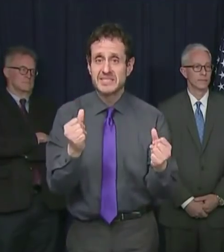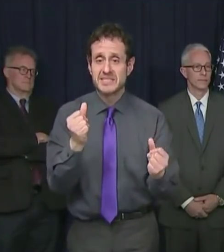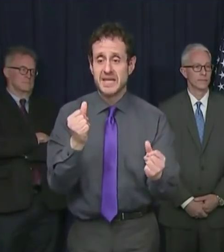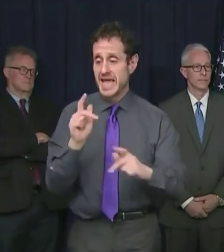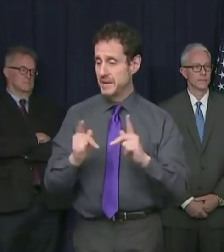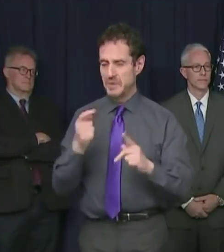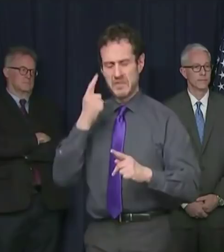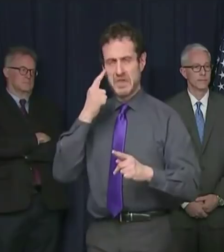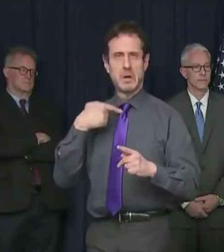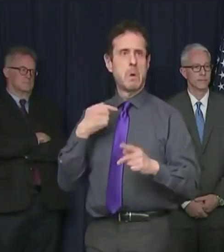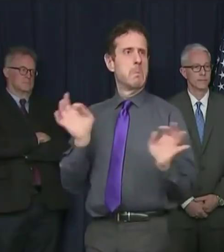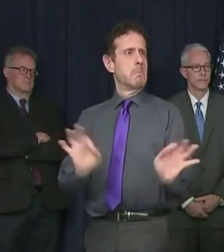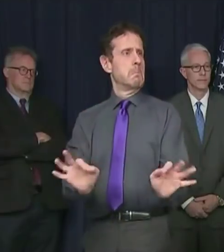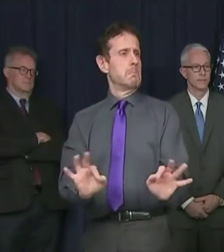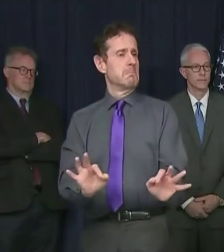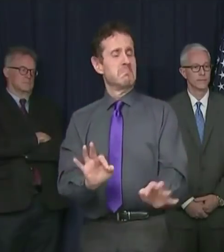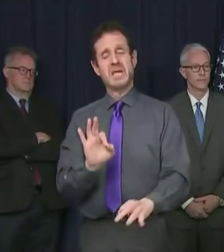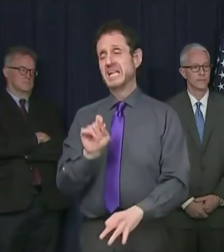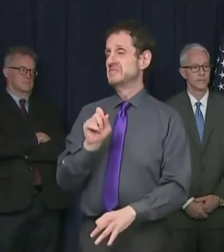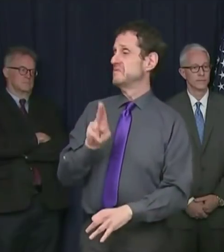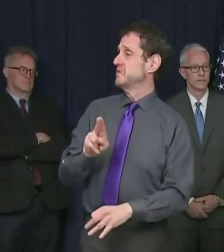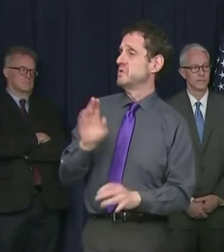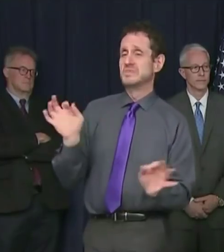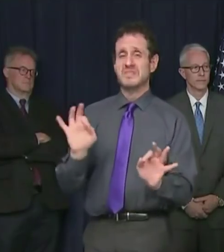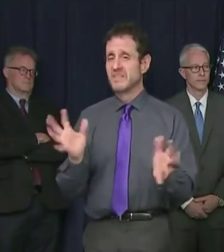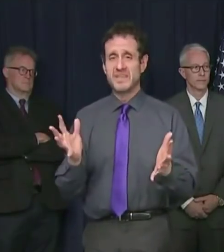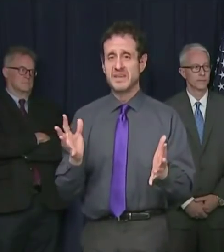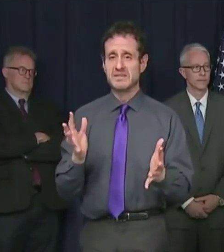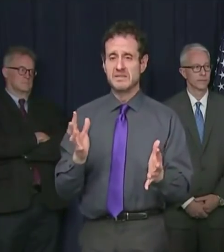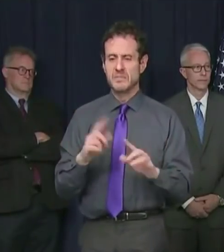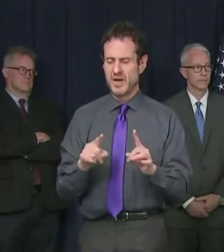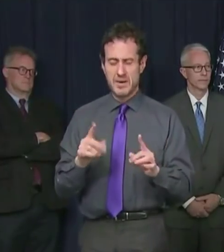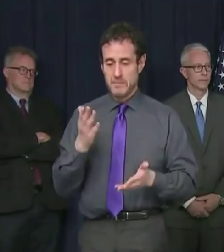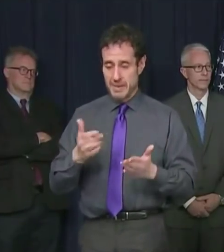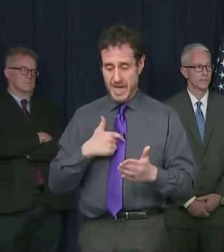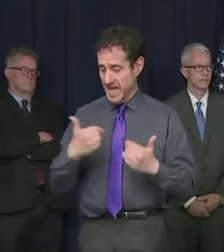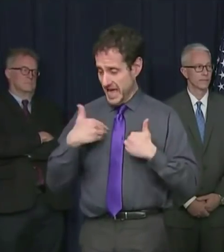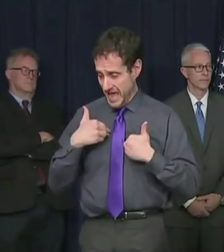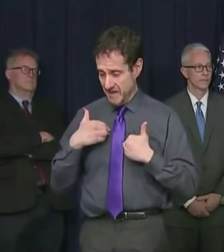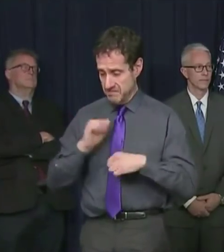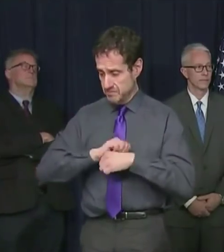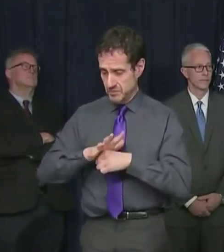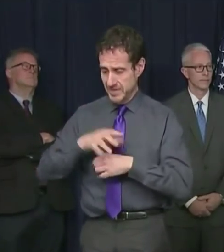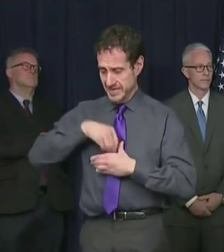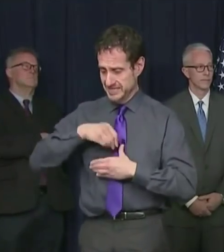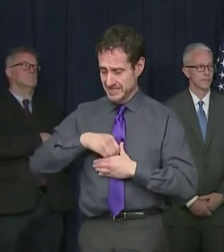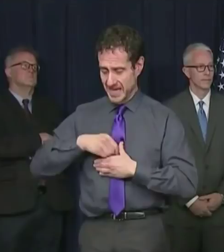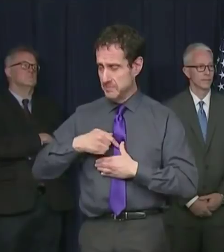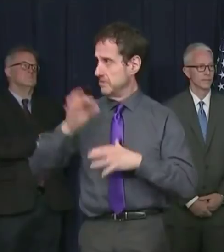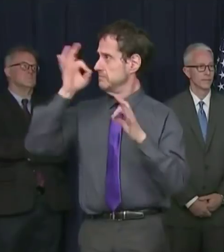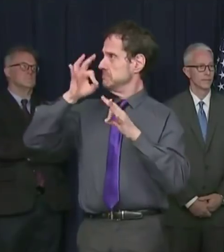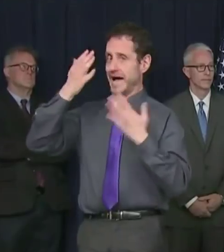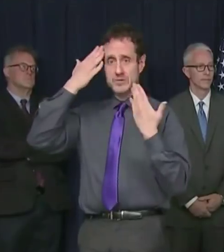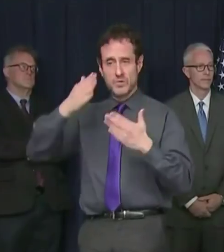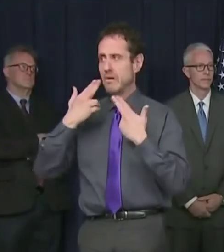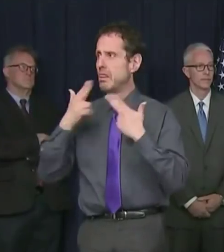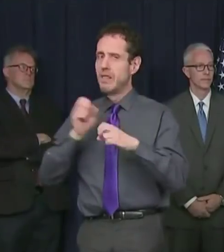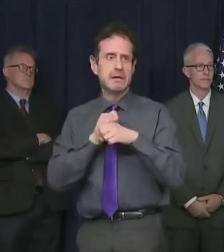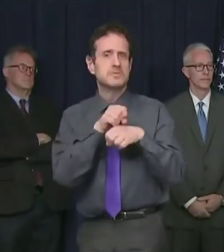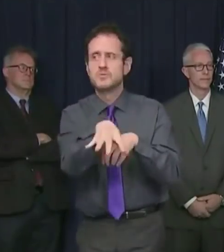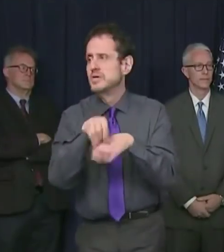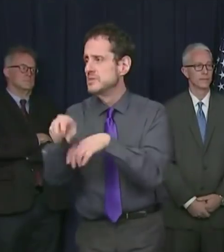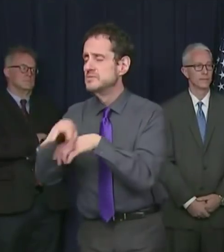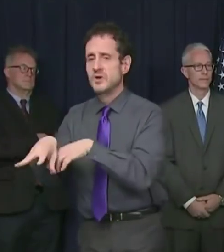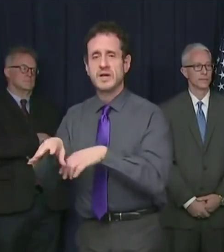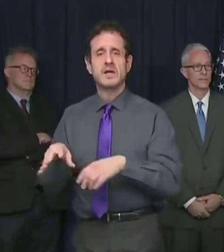it's nothing more than a little influenza. For many of us it may not be much more than the flu and so it can be very